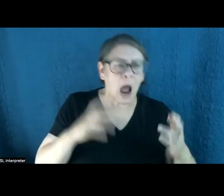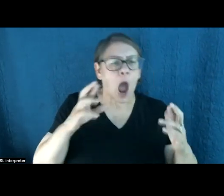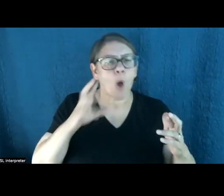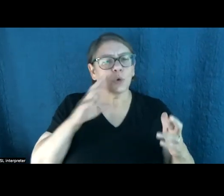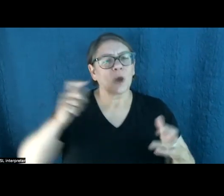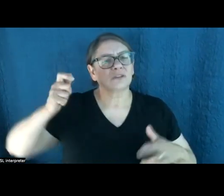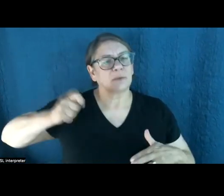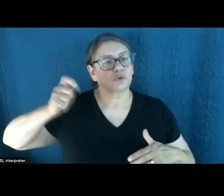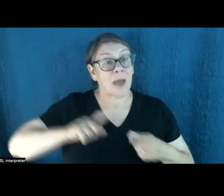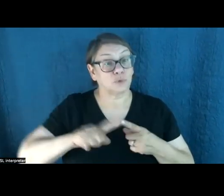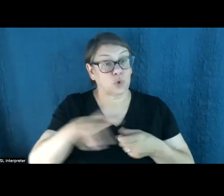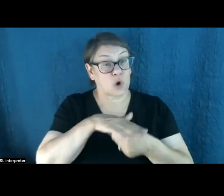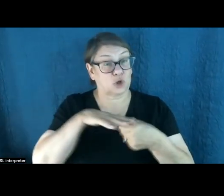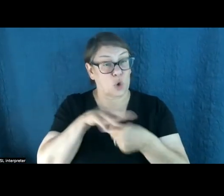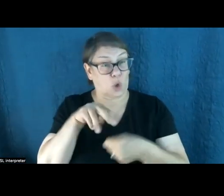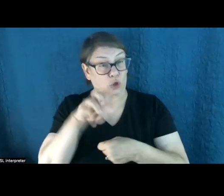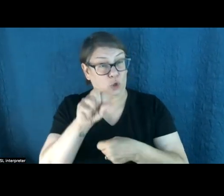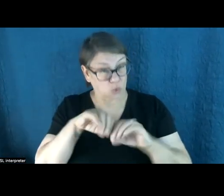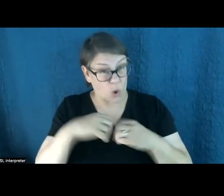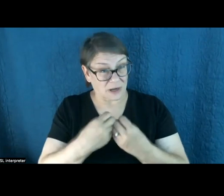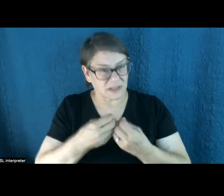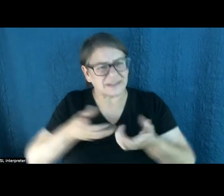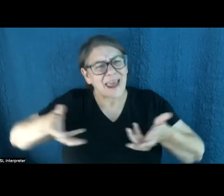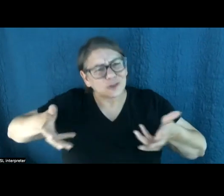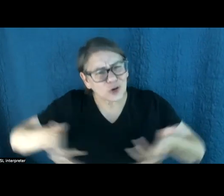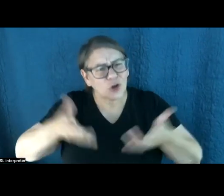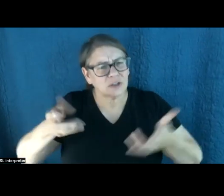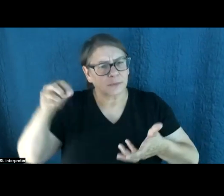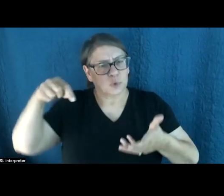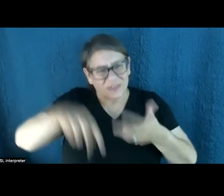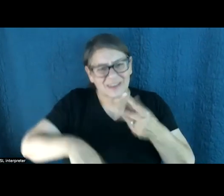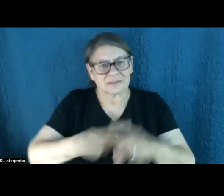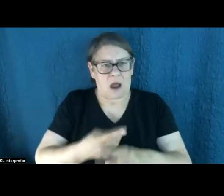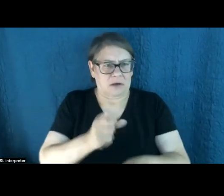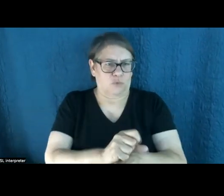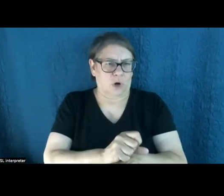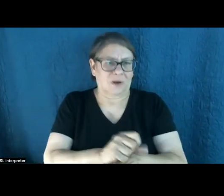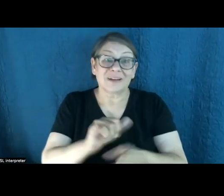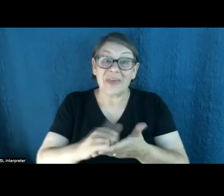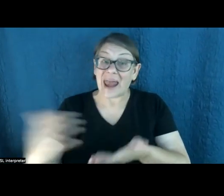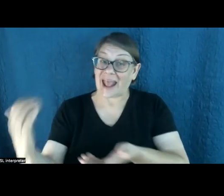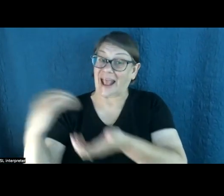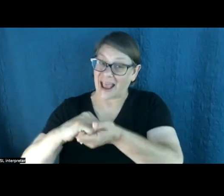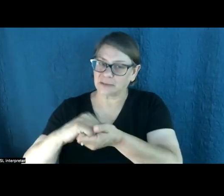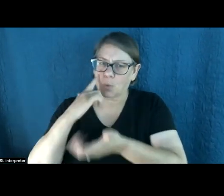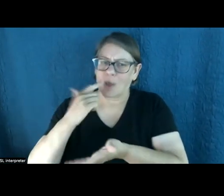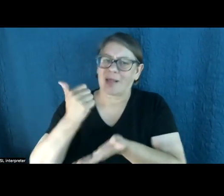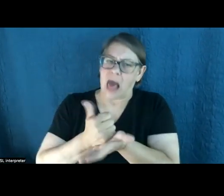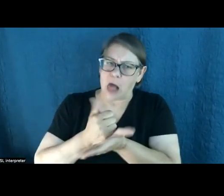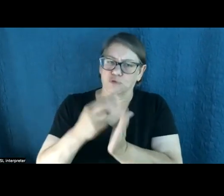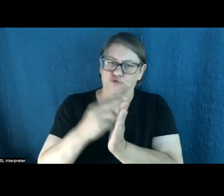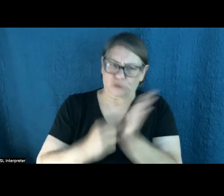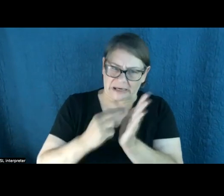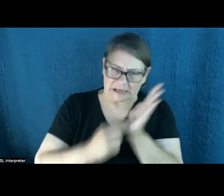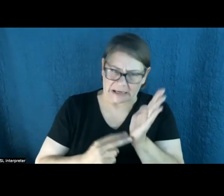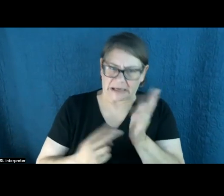news organization and really encourage them to do this kind of work, because that's that's the kind of engagement that's going to help reading and subscribing and really showing that